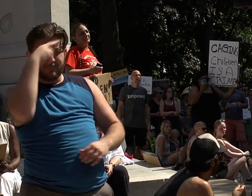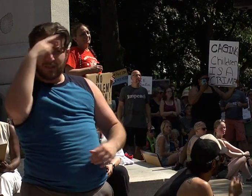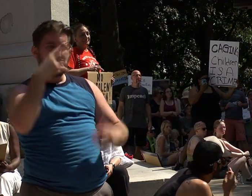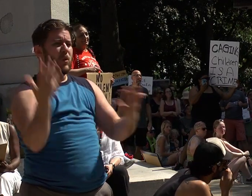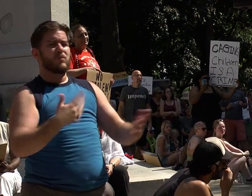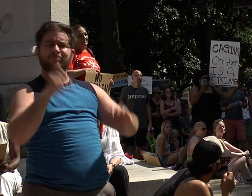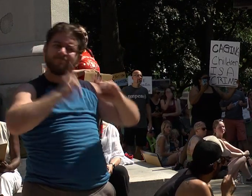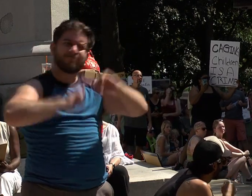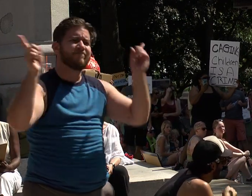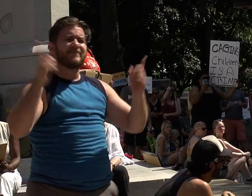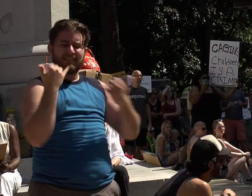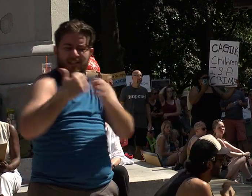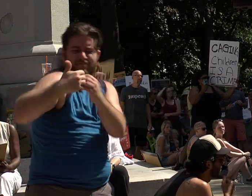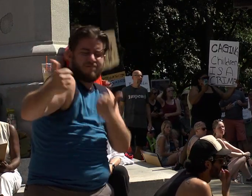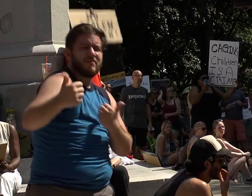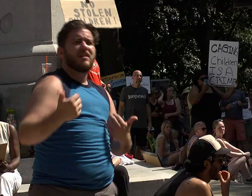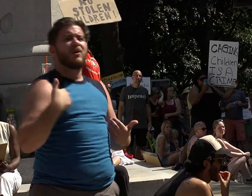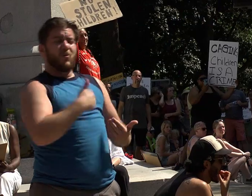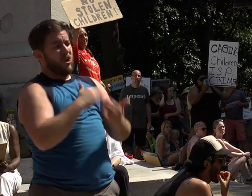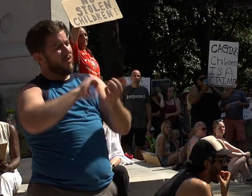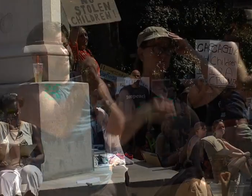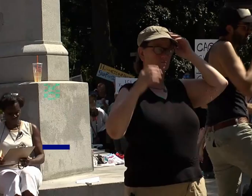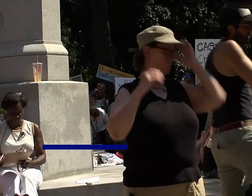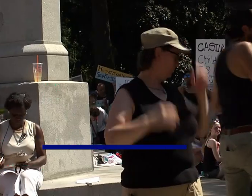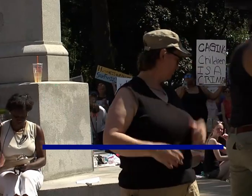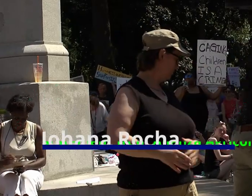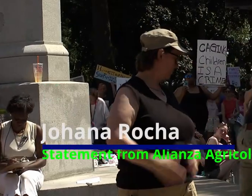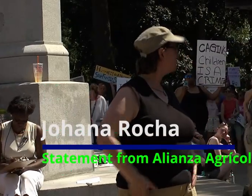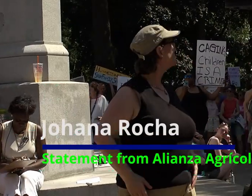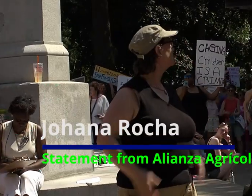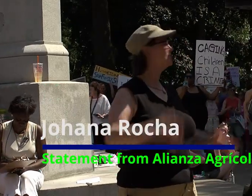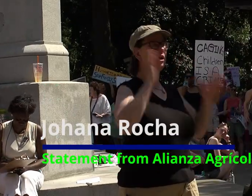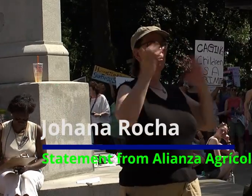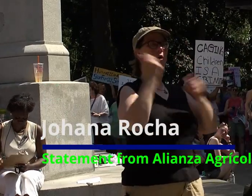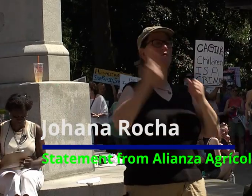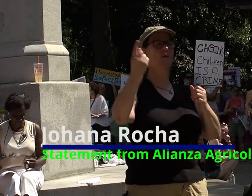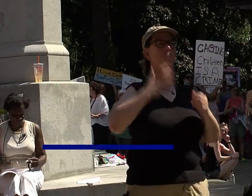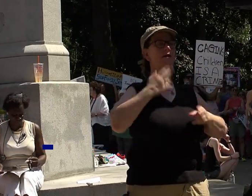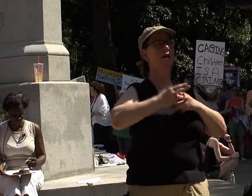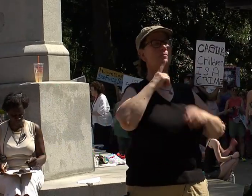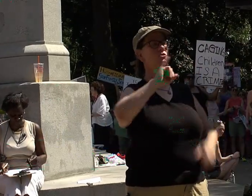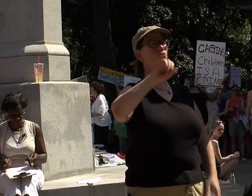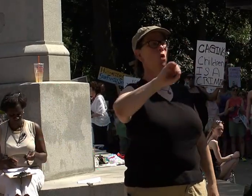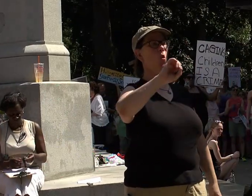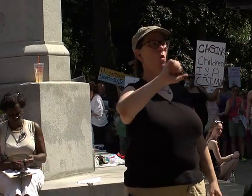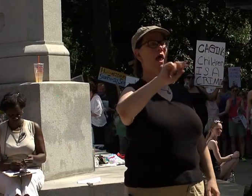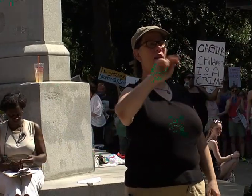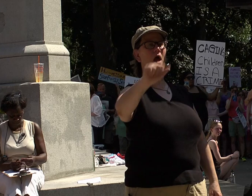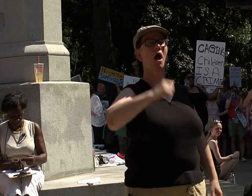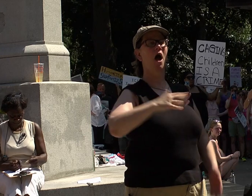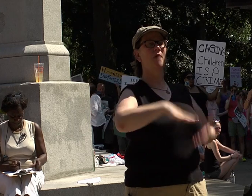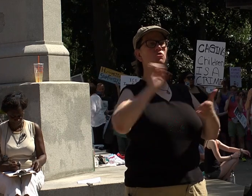We can make a difference. We are not done yet. We are a sanctuary city. Never. Hello, everyone. My name is Joanna. I'm a student from SUNY